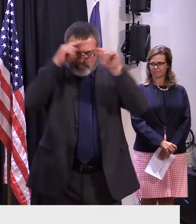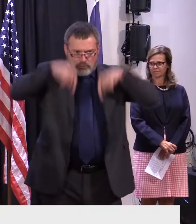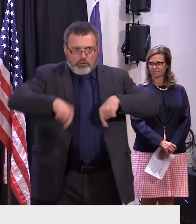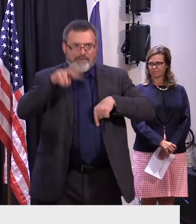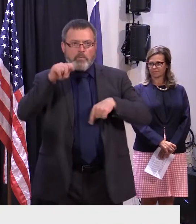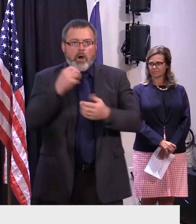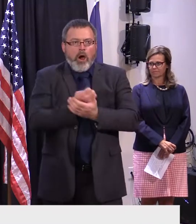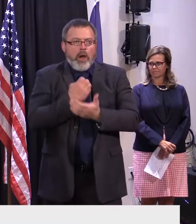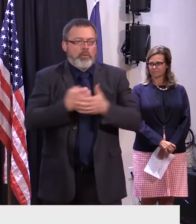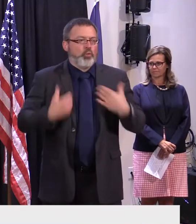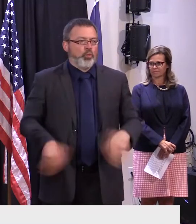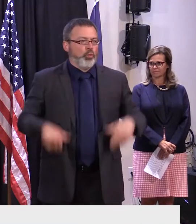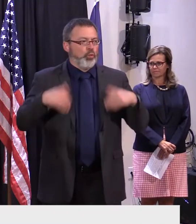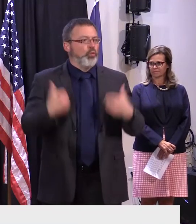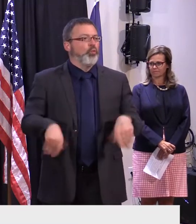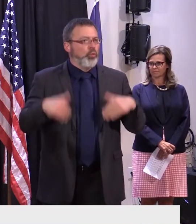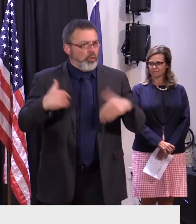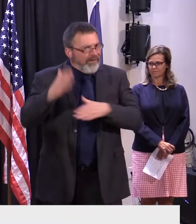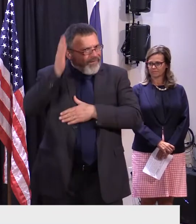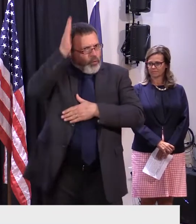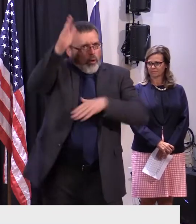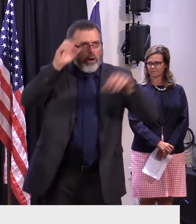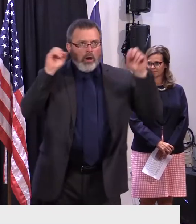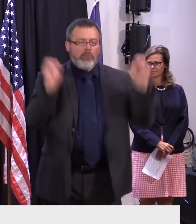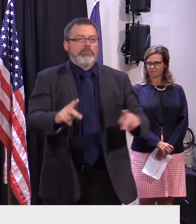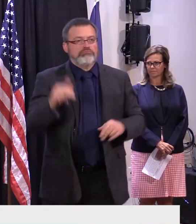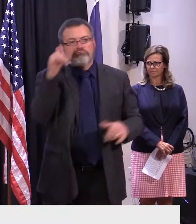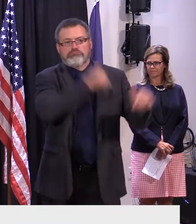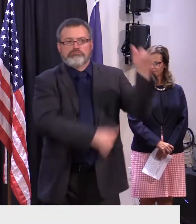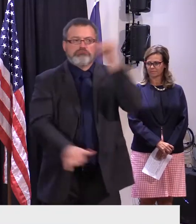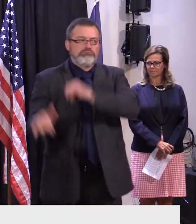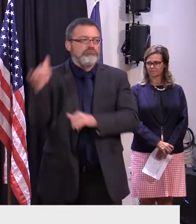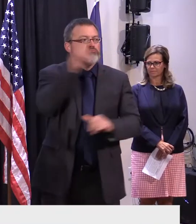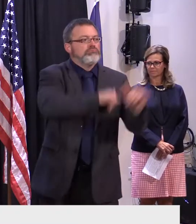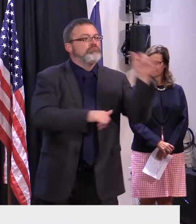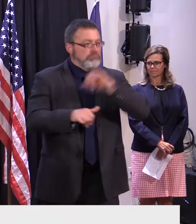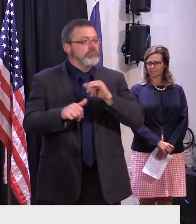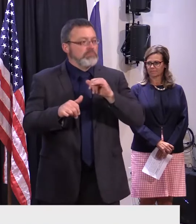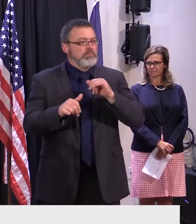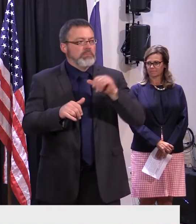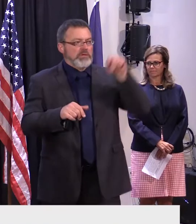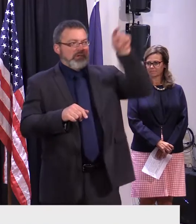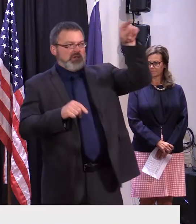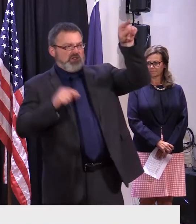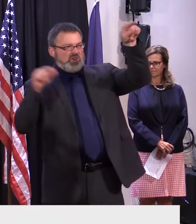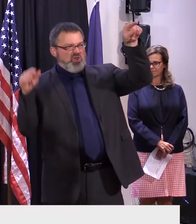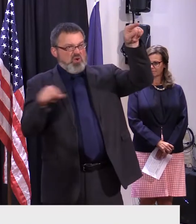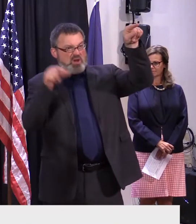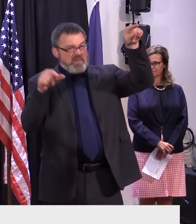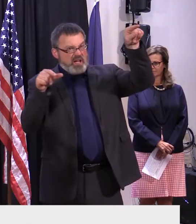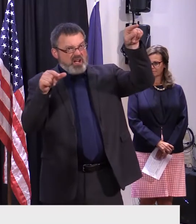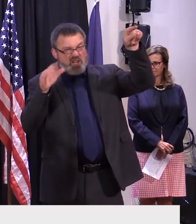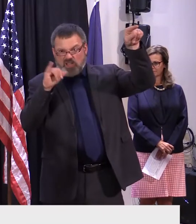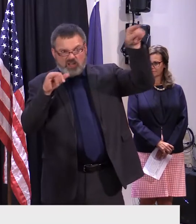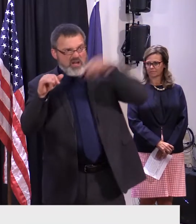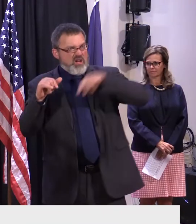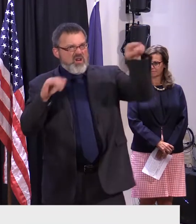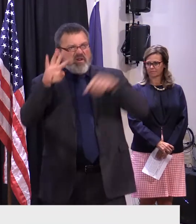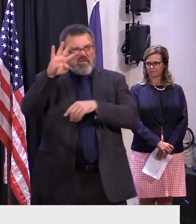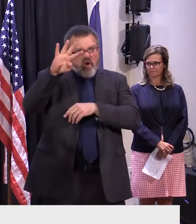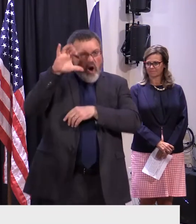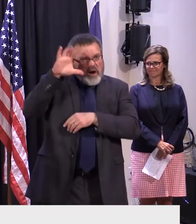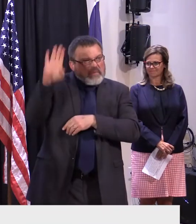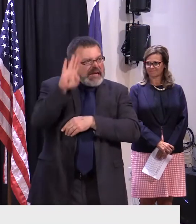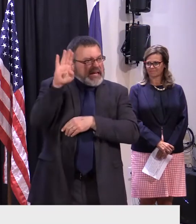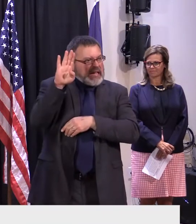To put this in perspective, Quebec's is almost $14 billion. The bottom line is, this was a very positive